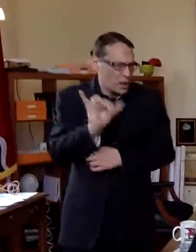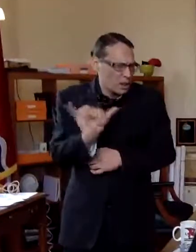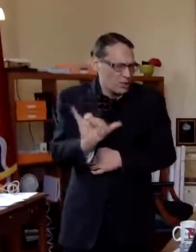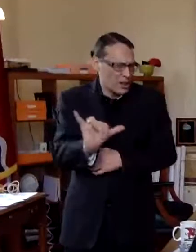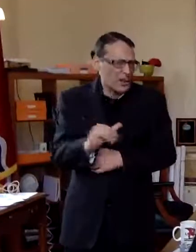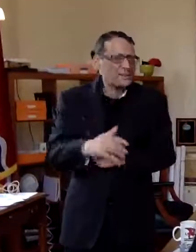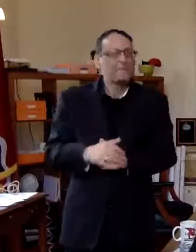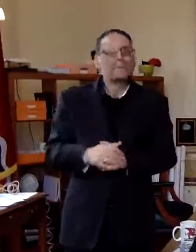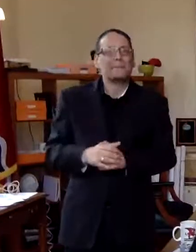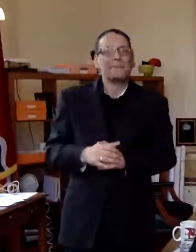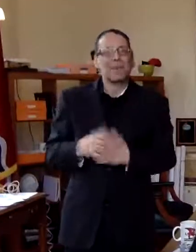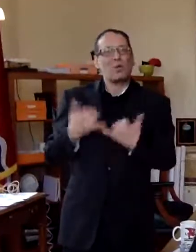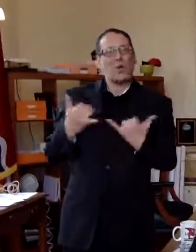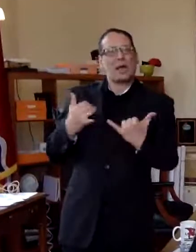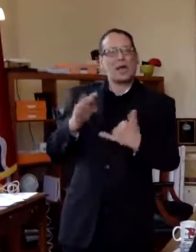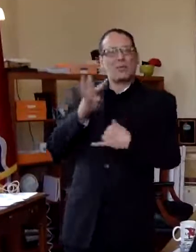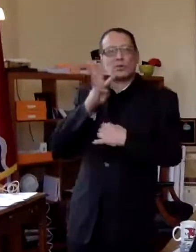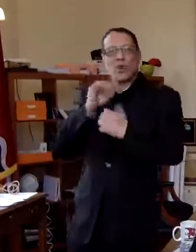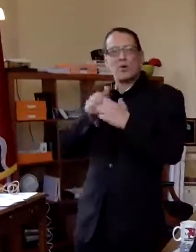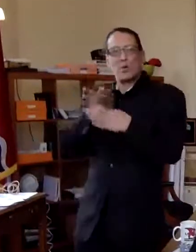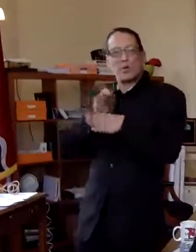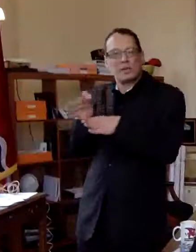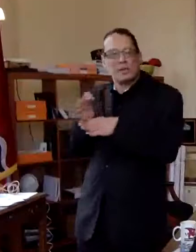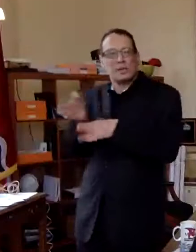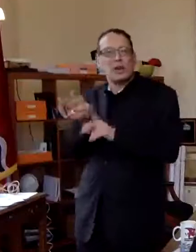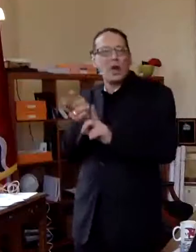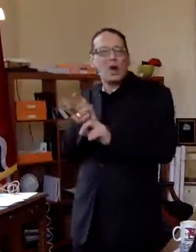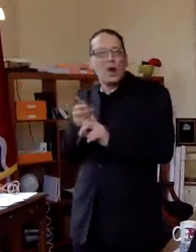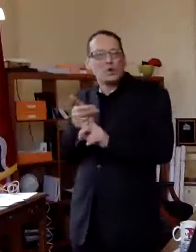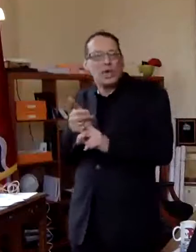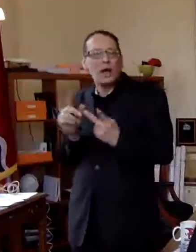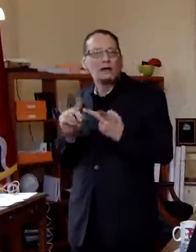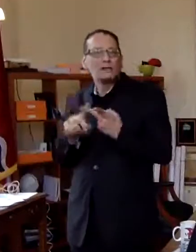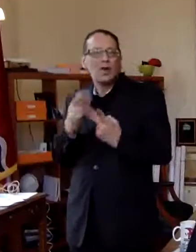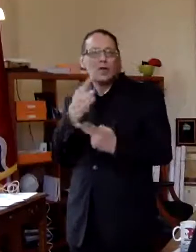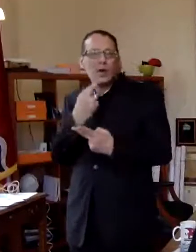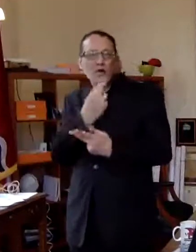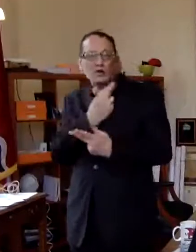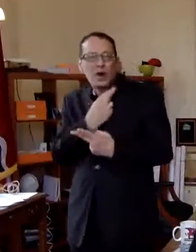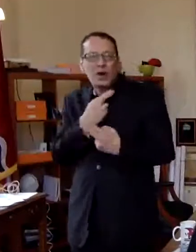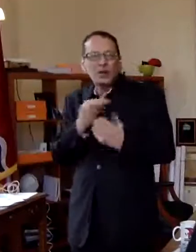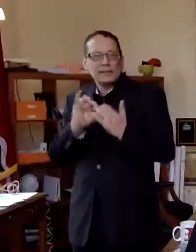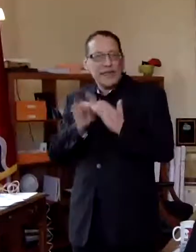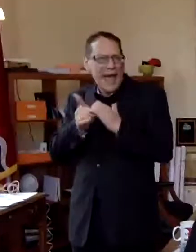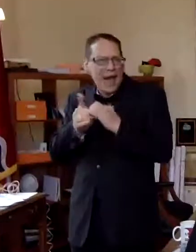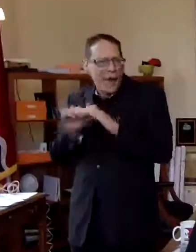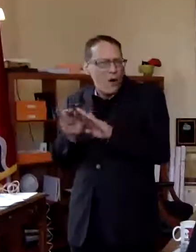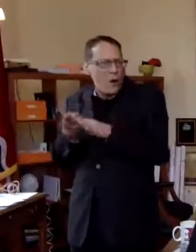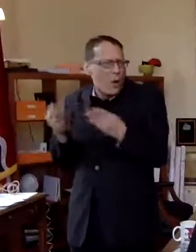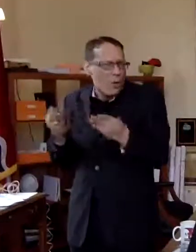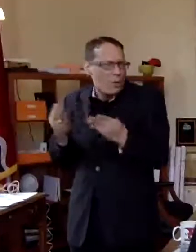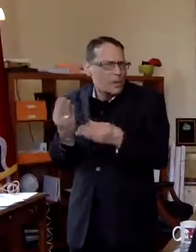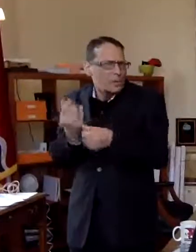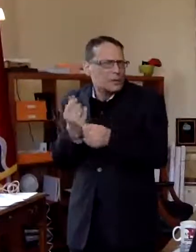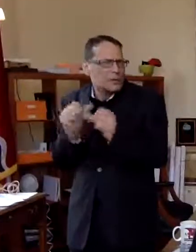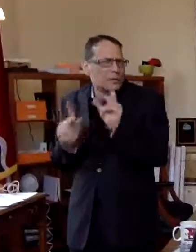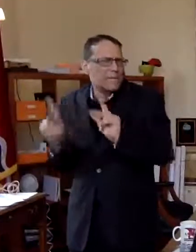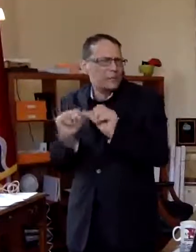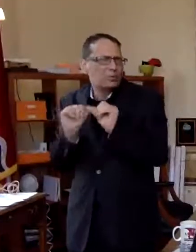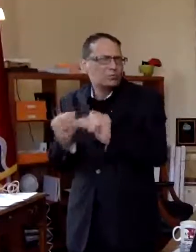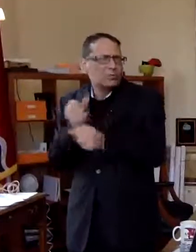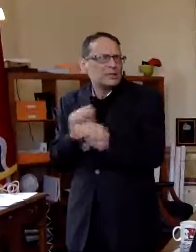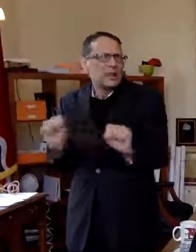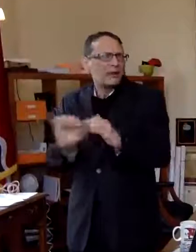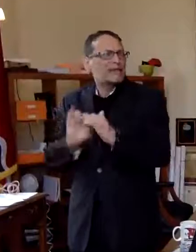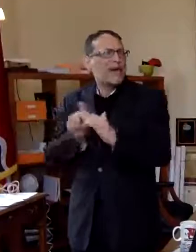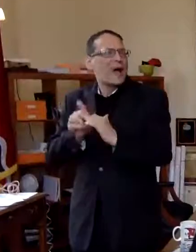we're talking with industry groups hotels restaurants about how you could reopen i think the question for you all to think